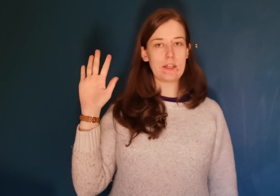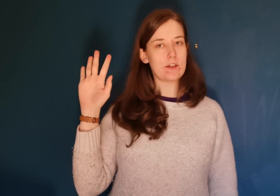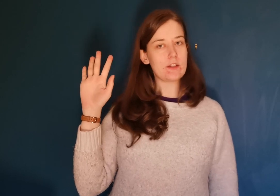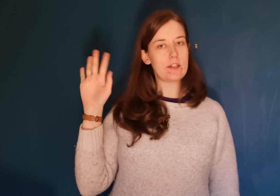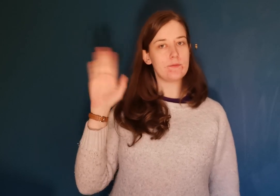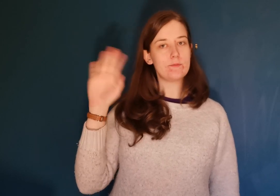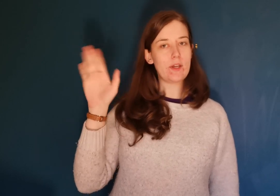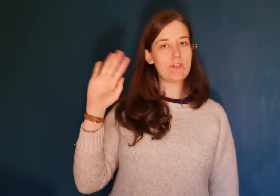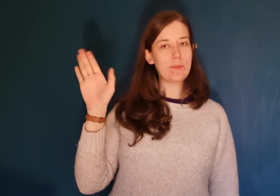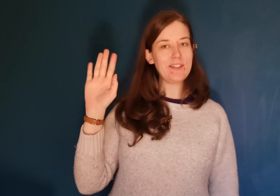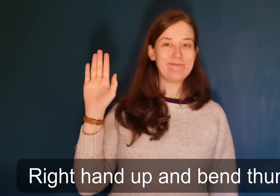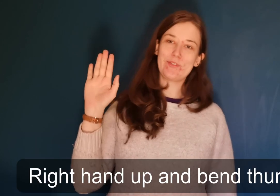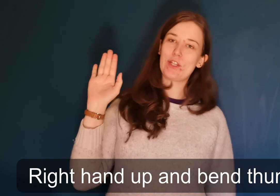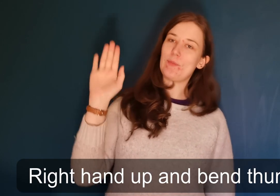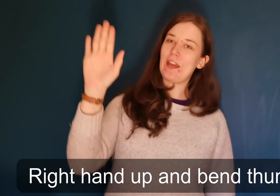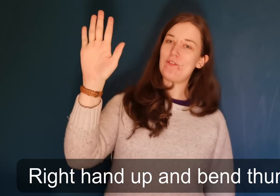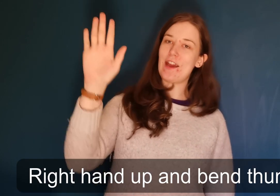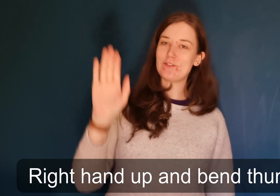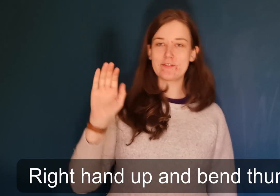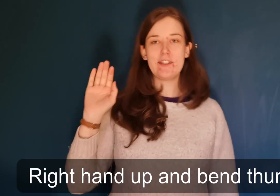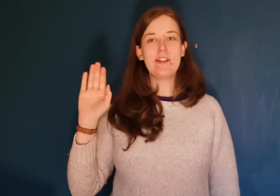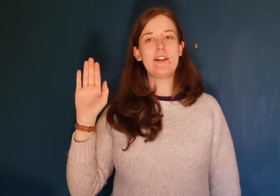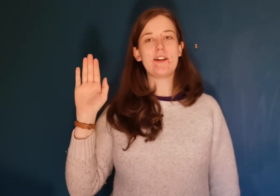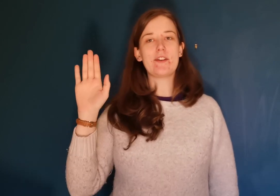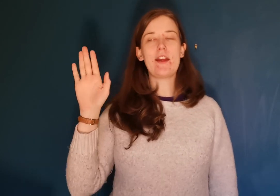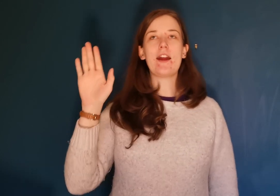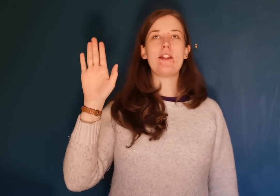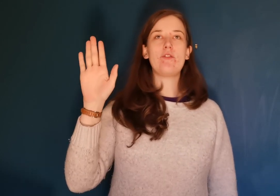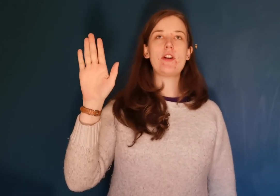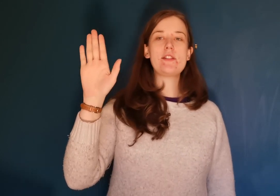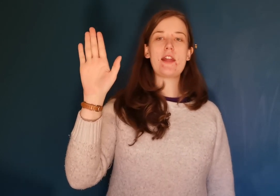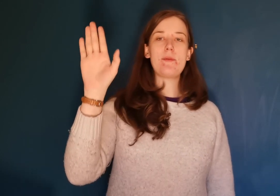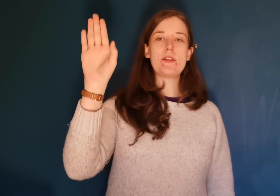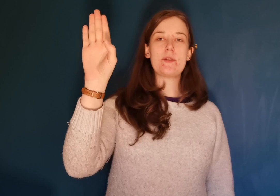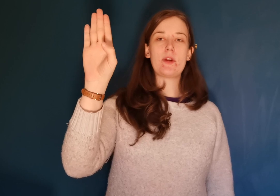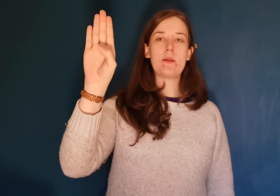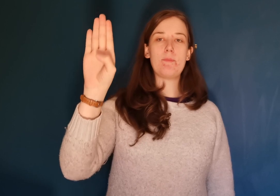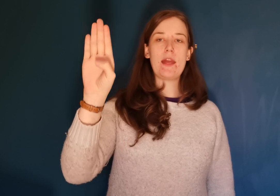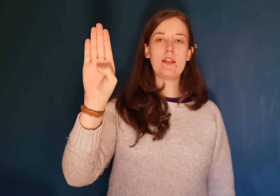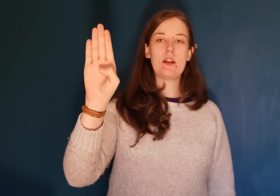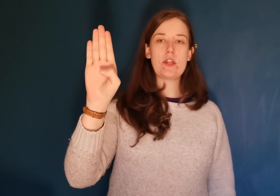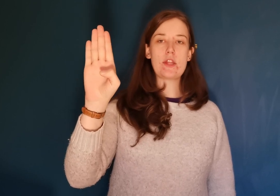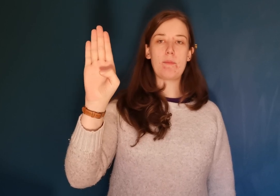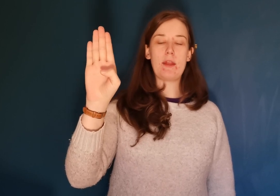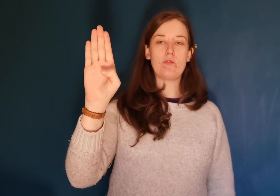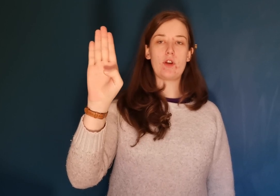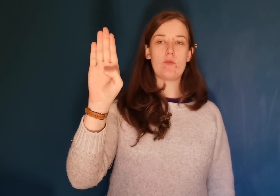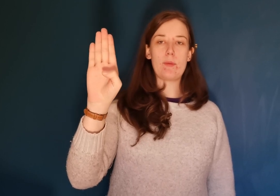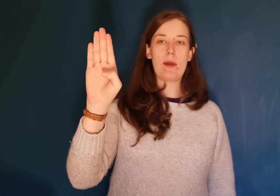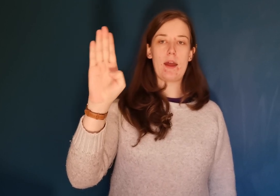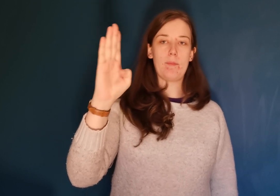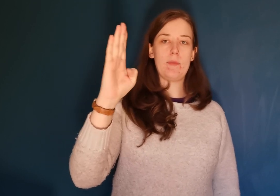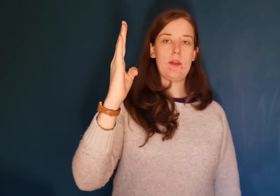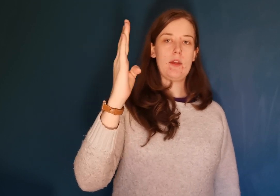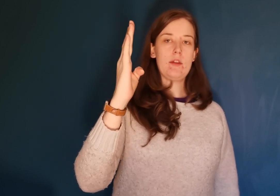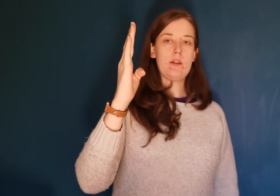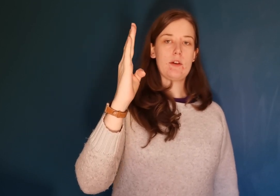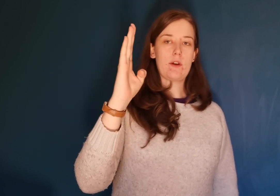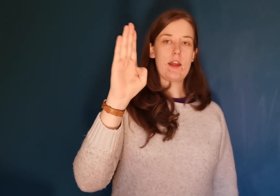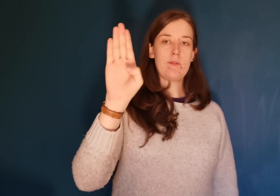like you're gonna wave at me or give me a high five. Okay, and the first step is that we're gonna bend our thumb in front of our palm. Okay,